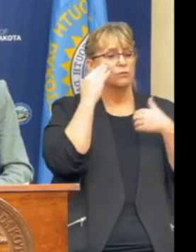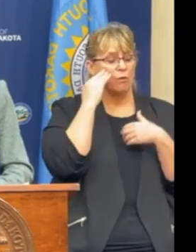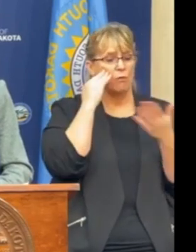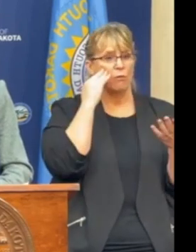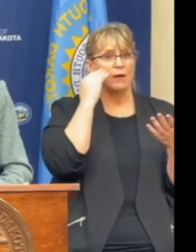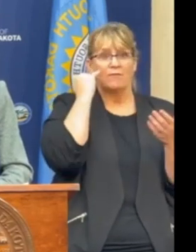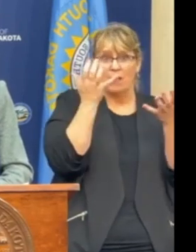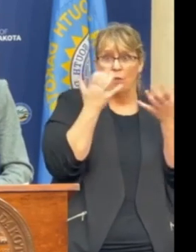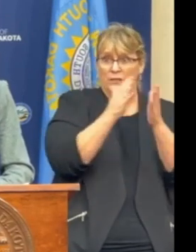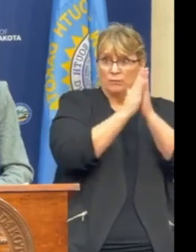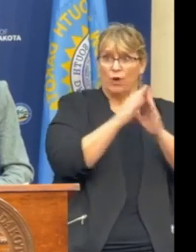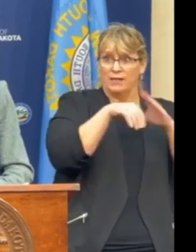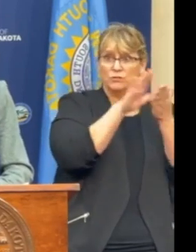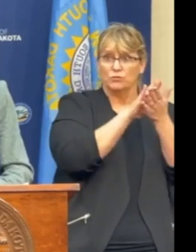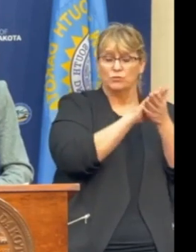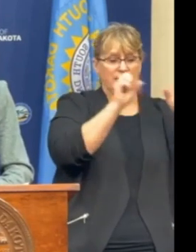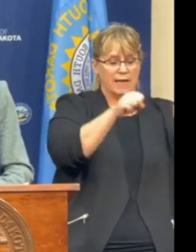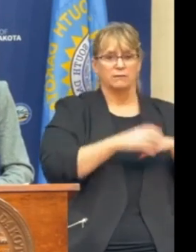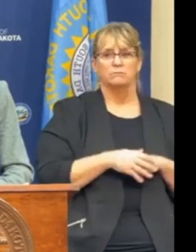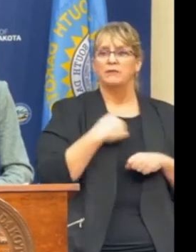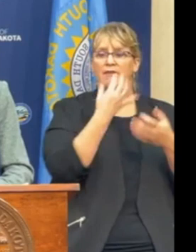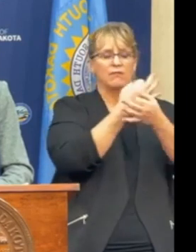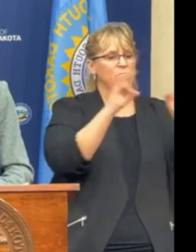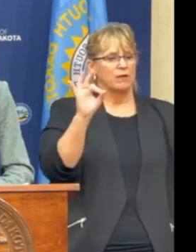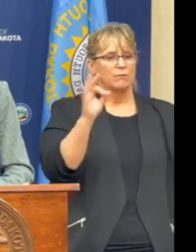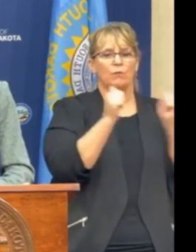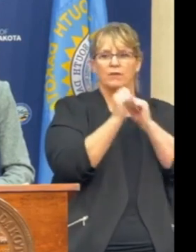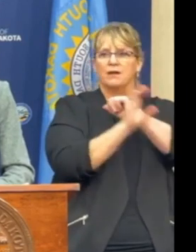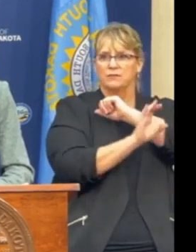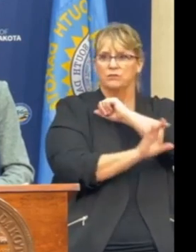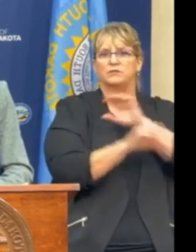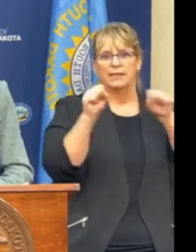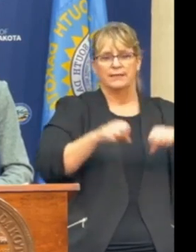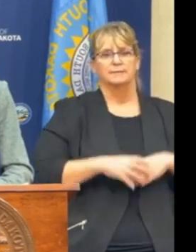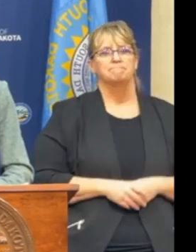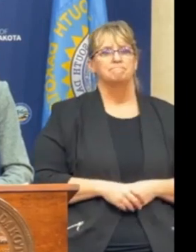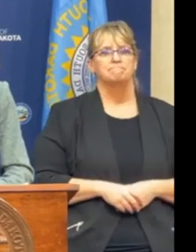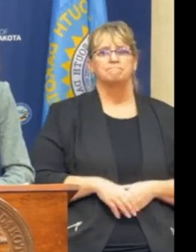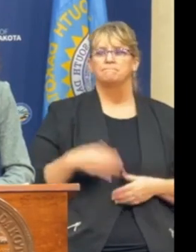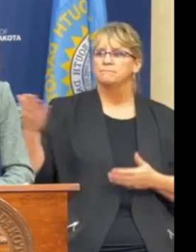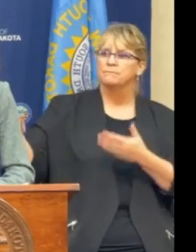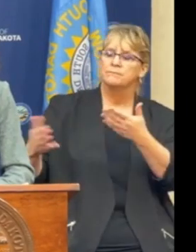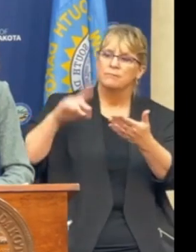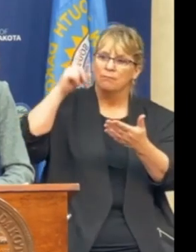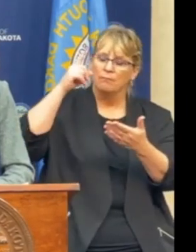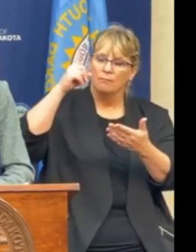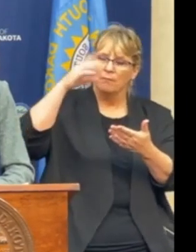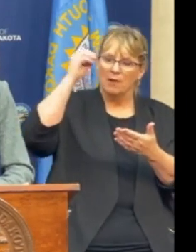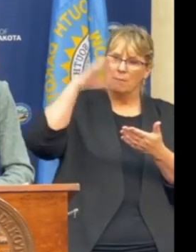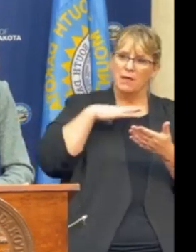if they wanted to pray in school that they could. They have the freedom to do that under our Constitution. I want to go back to